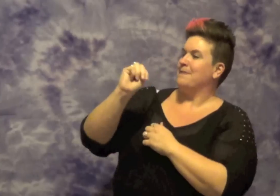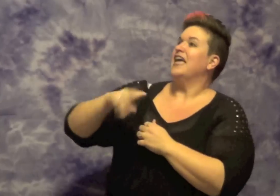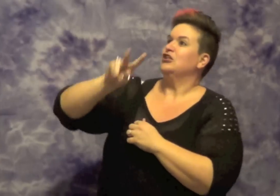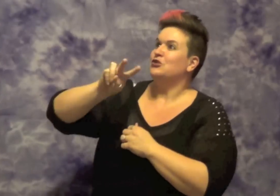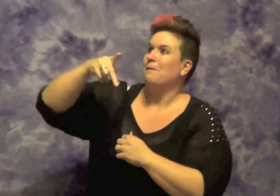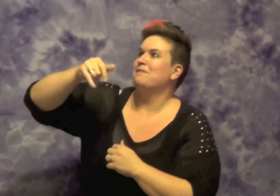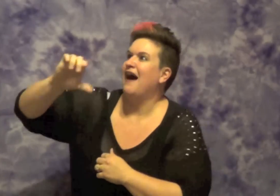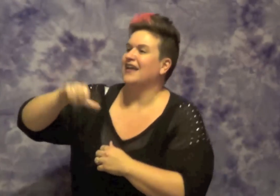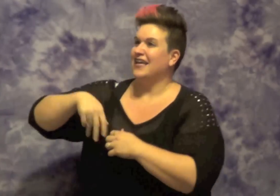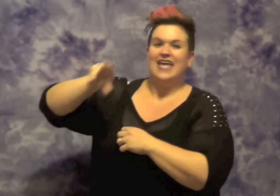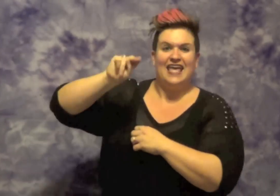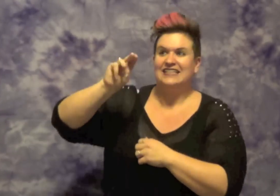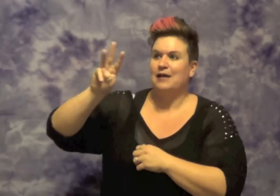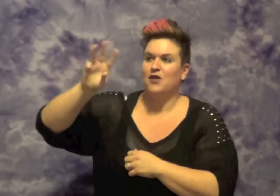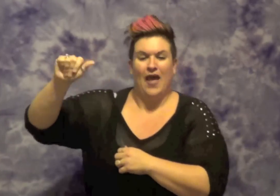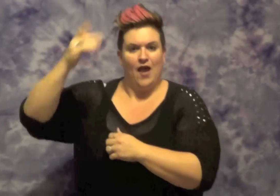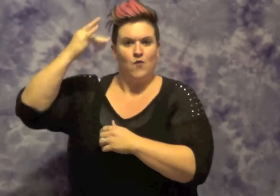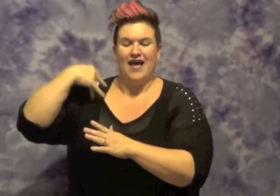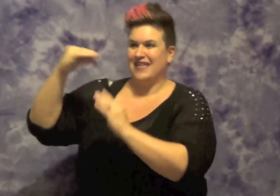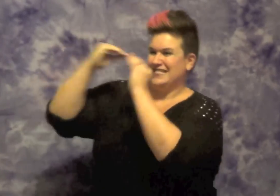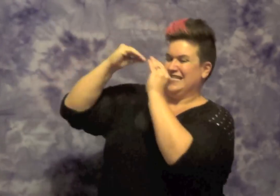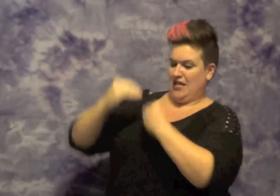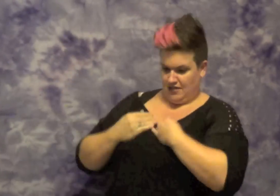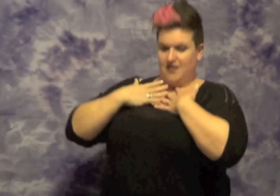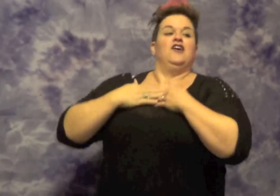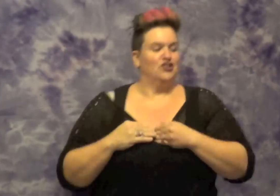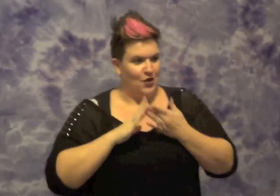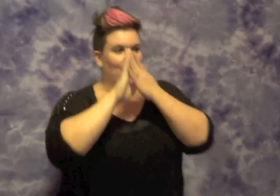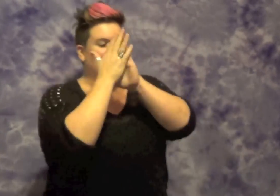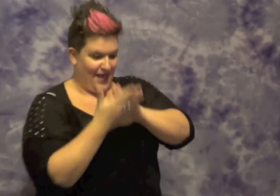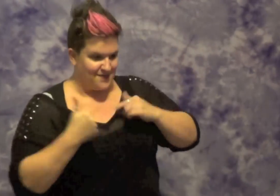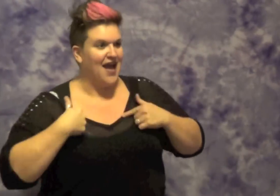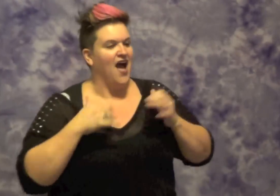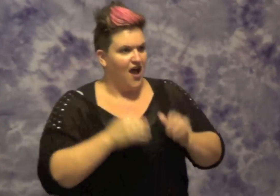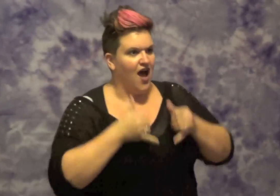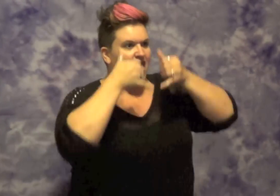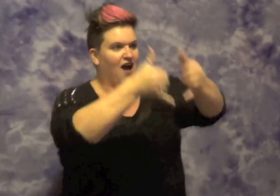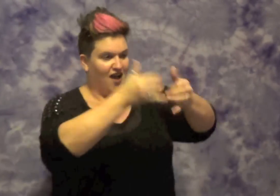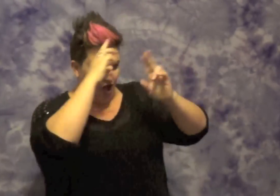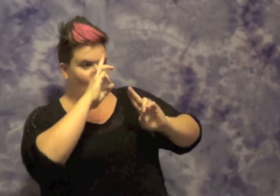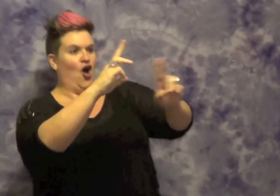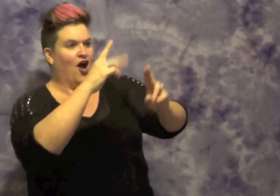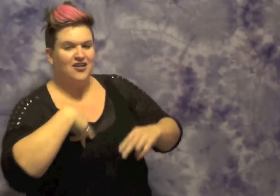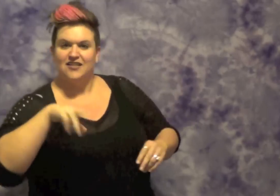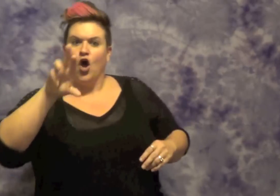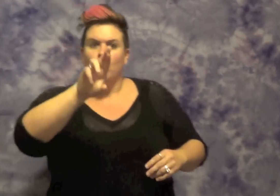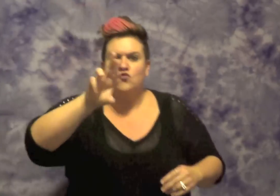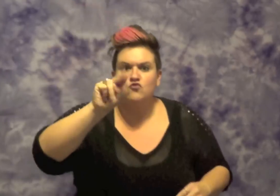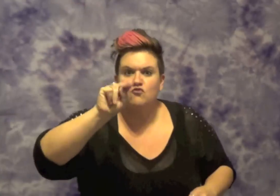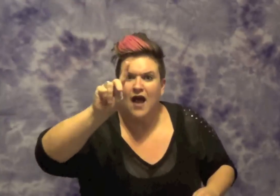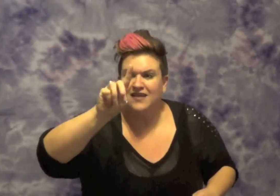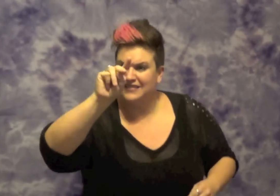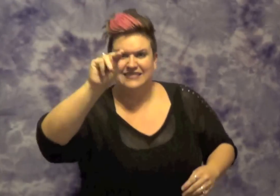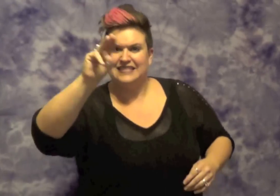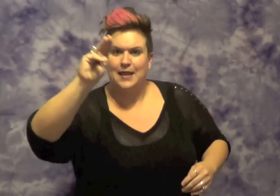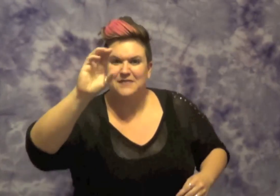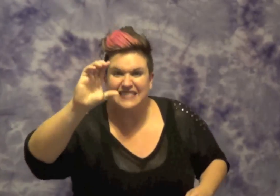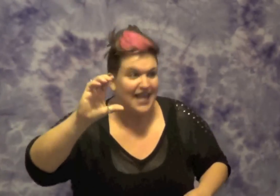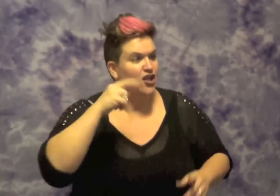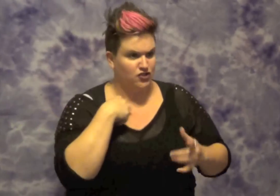W-A-Q, hey Doc Ren, y'all the easy, thank you, they got slim. Inspired enough to untake, grow up, blow up and be in a position to meet, run, DMC, and induct them